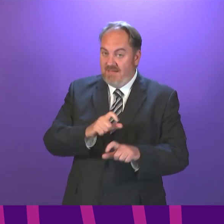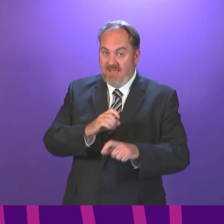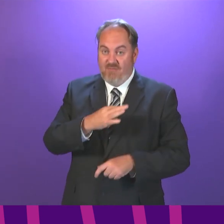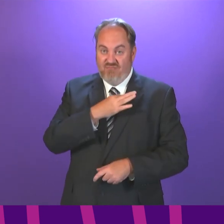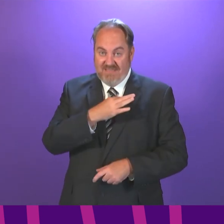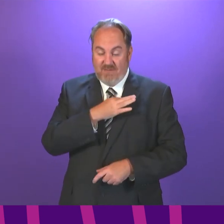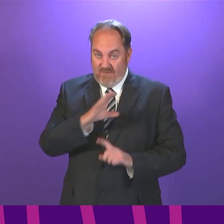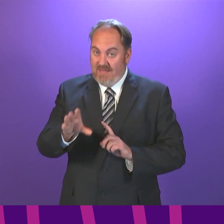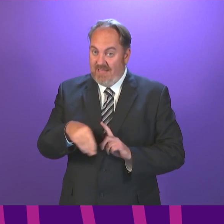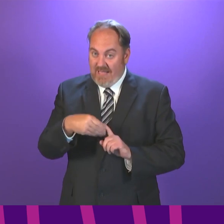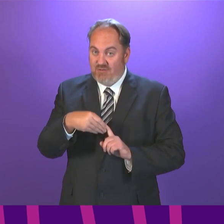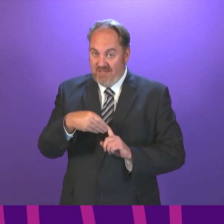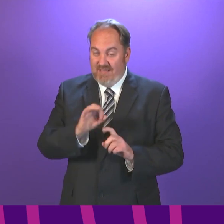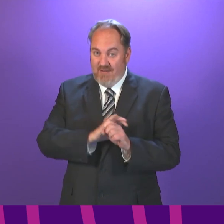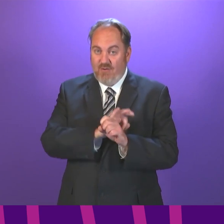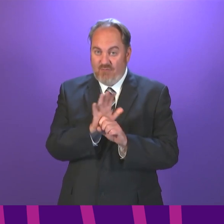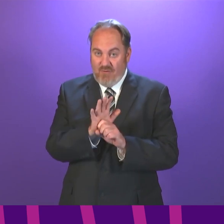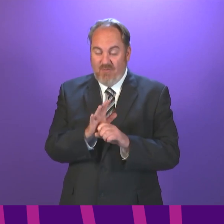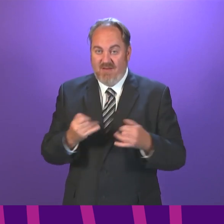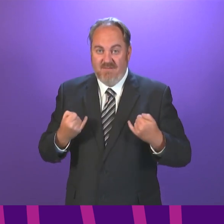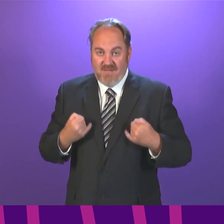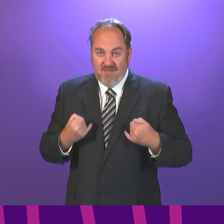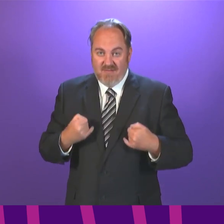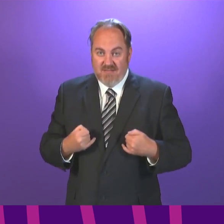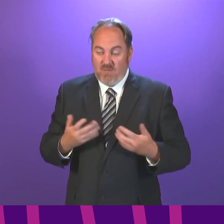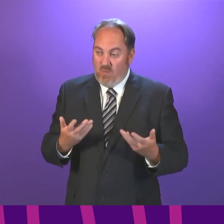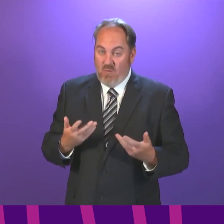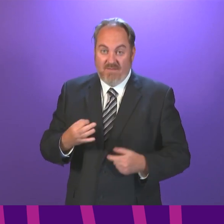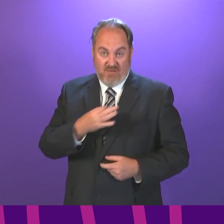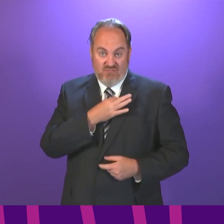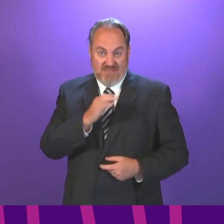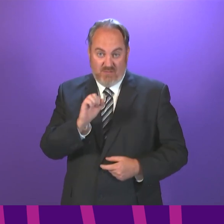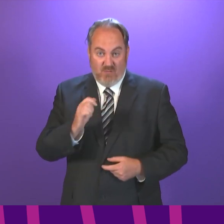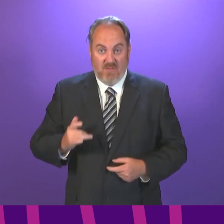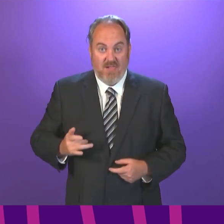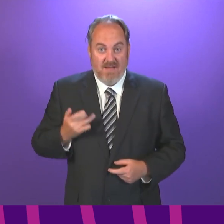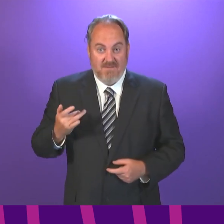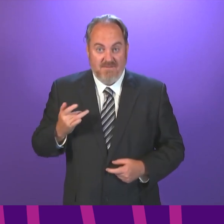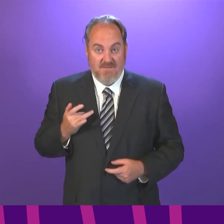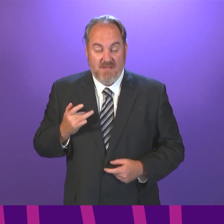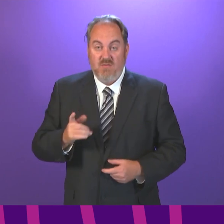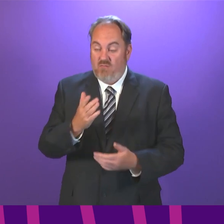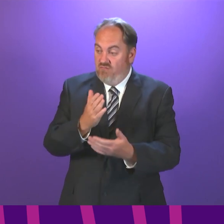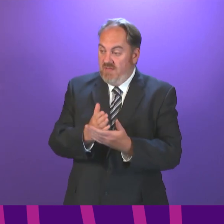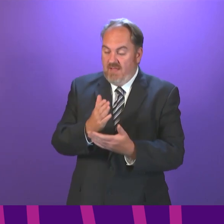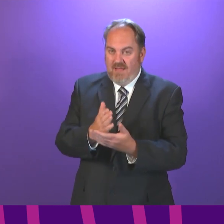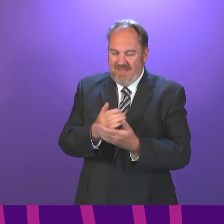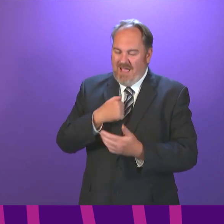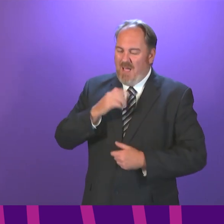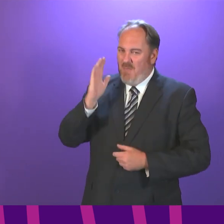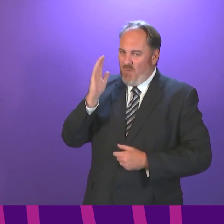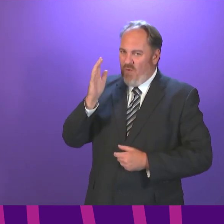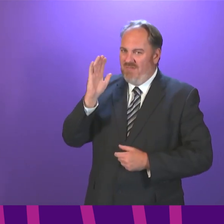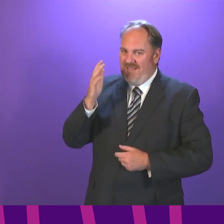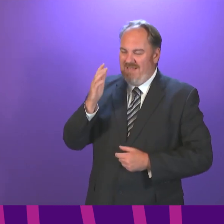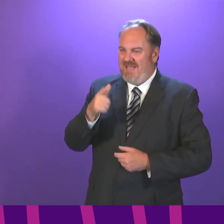becoming extremely seriously ill or have their life put at risk. I am concerned that there is still a